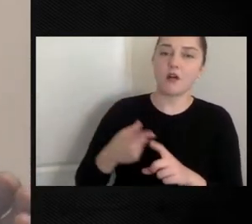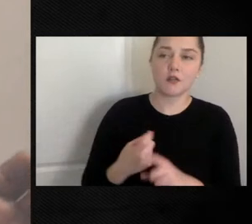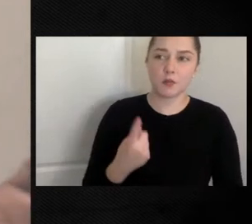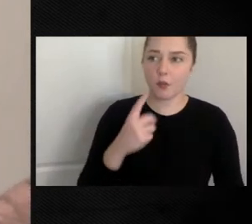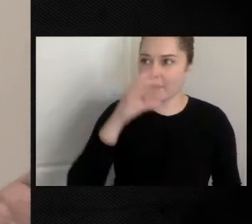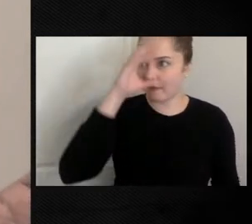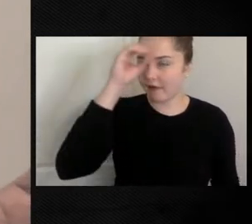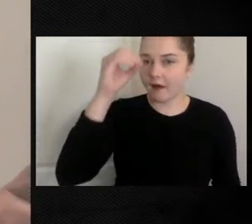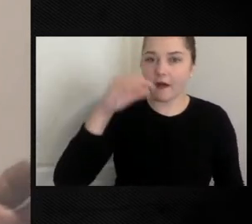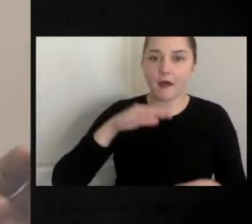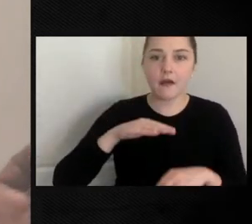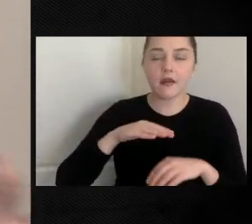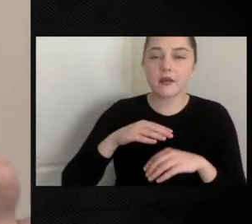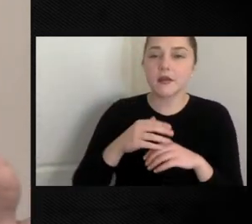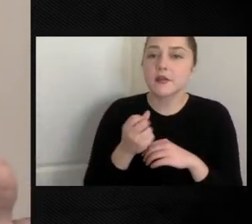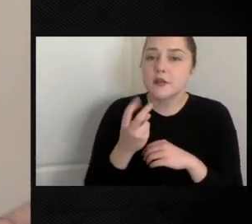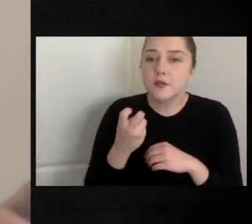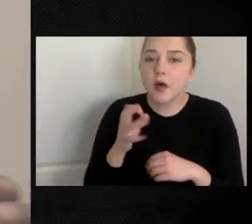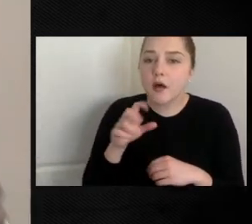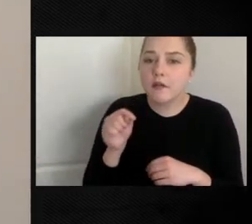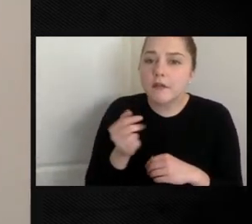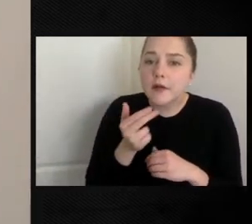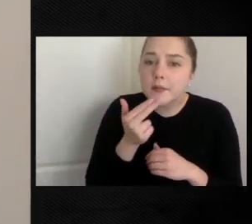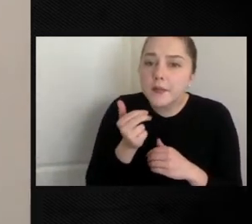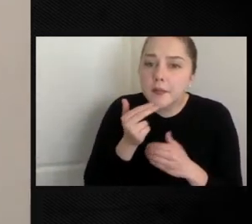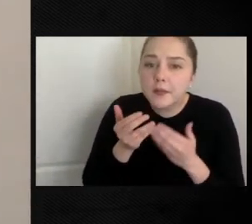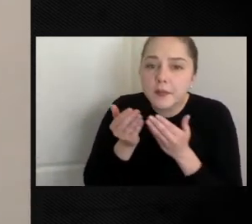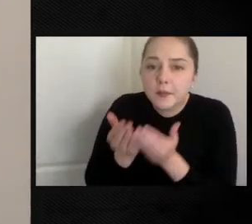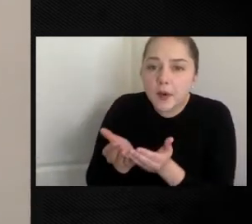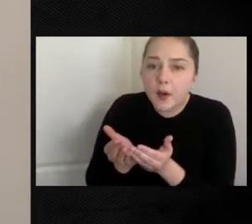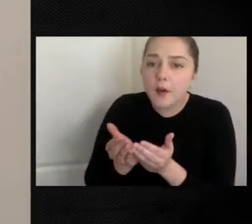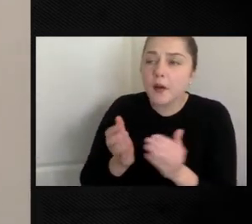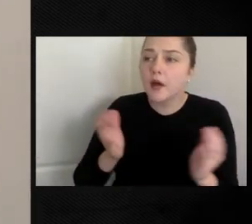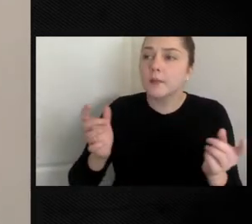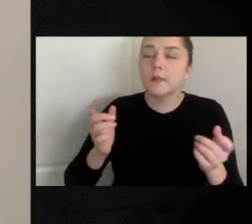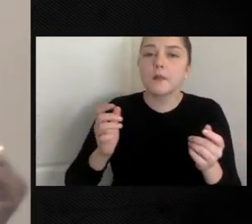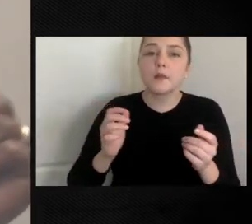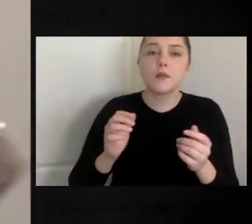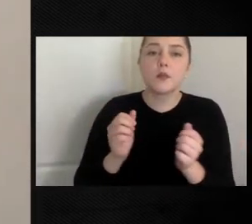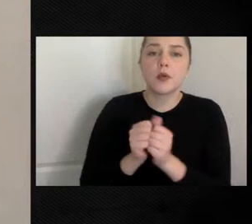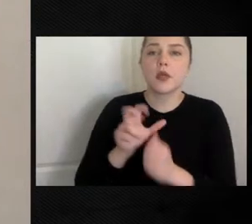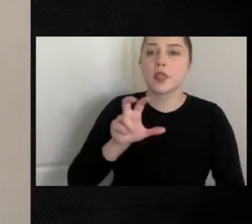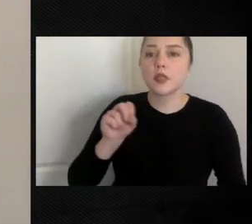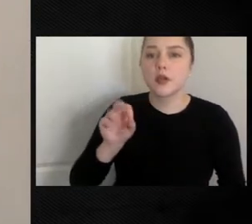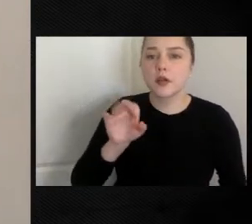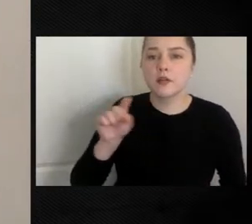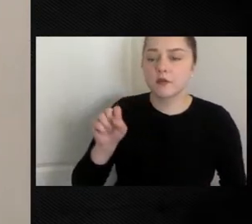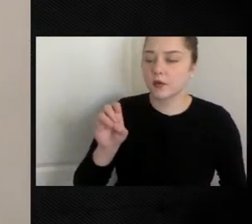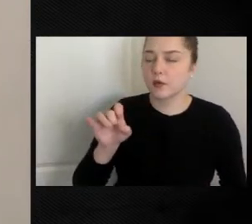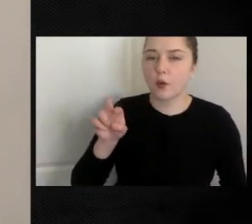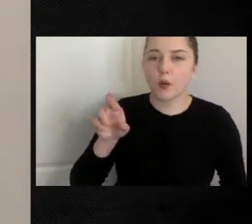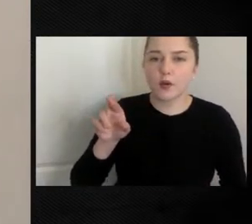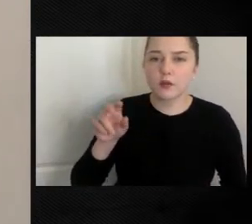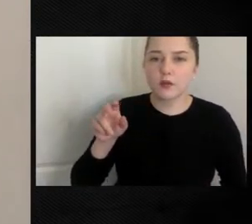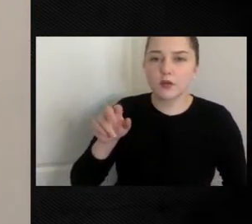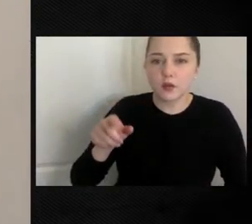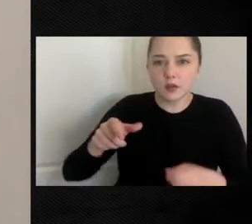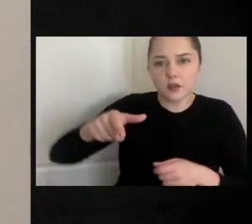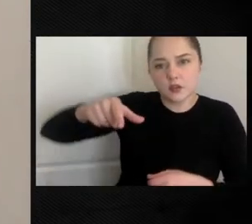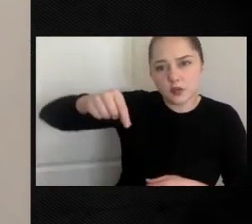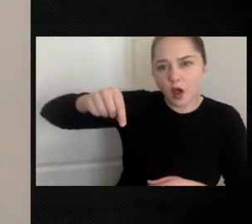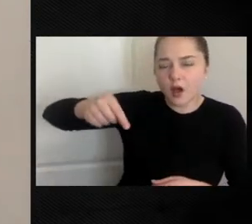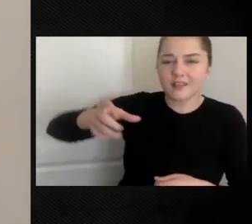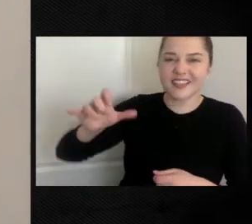on a little 12-foot skiff with 30-foot oyster tongs, squeezing together like